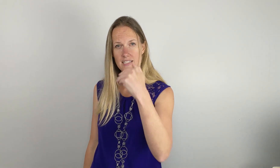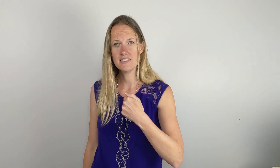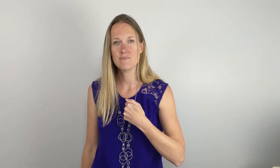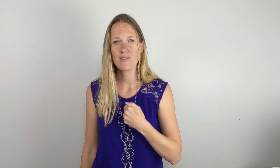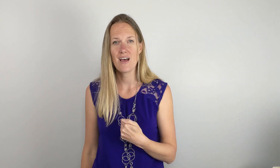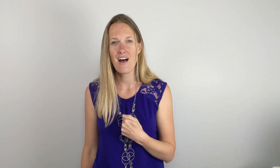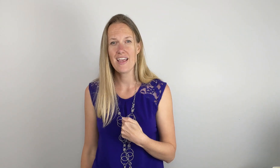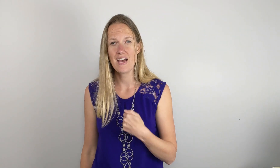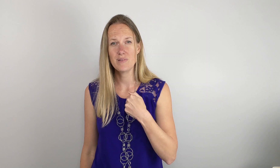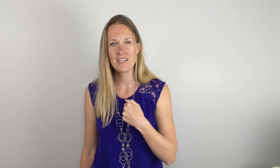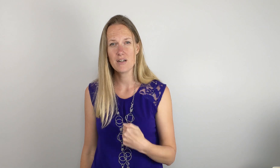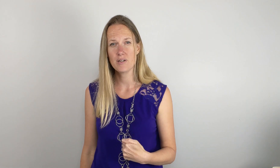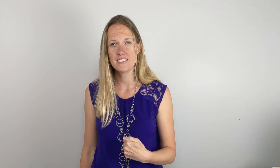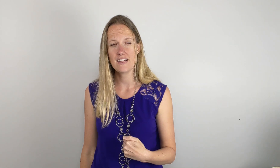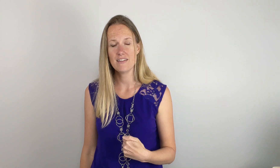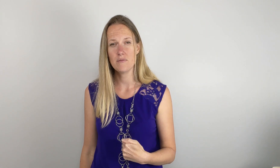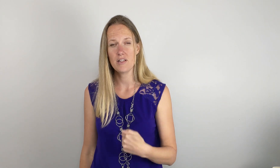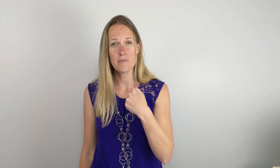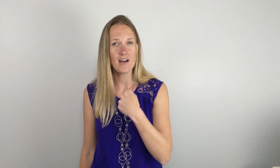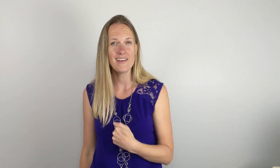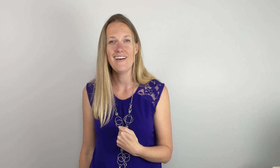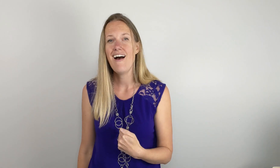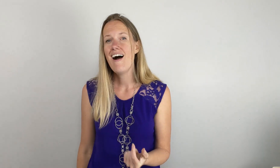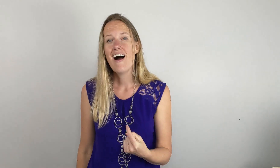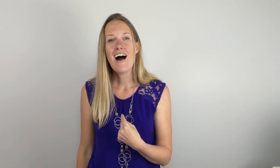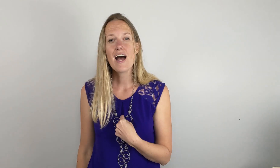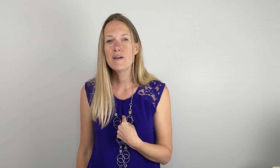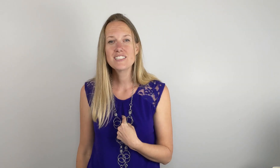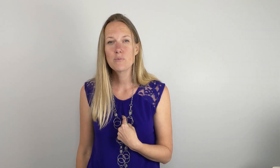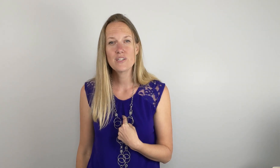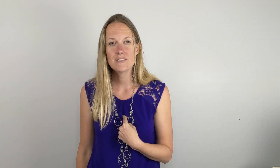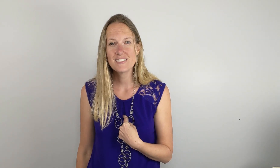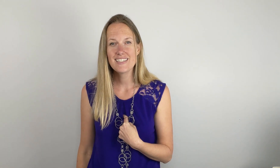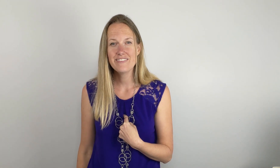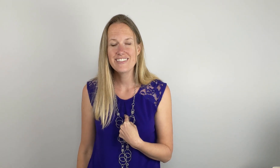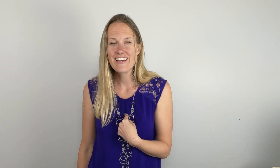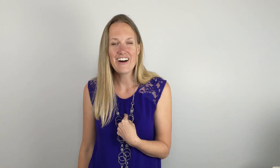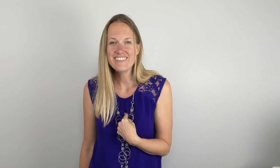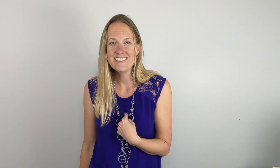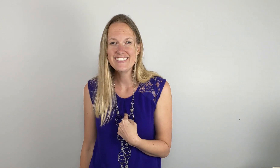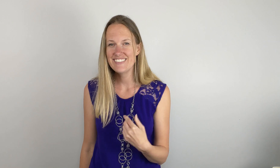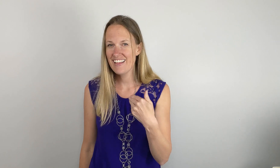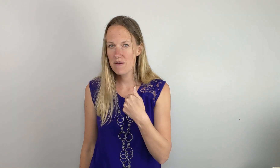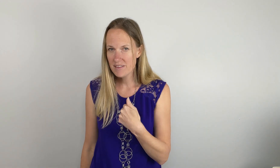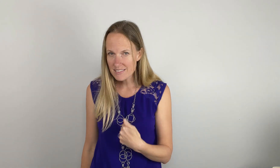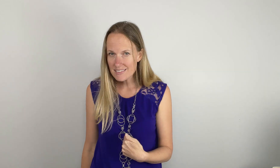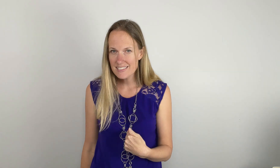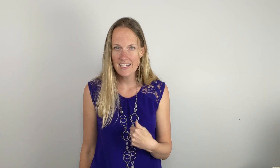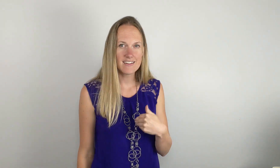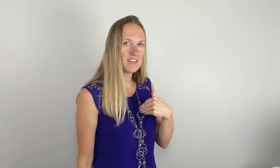this. I am. And you kind of bring it down in the middle of your body. I might just point to myself because I often just do that. This is technically